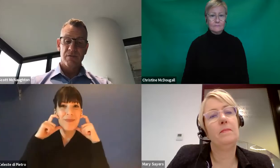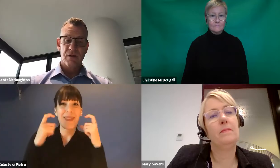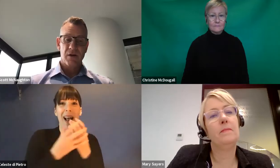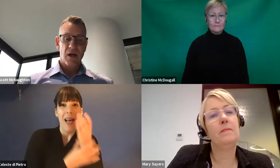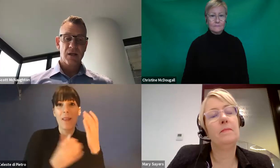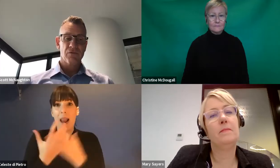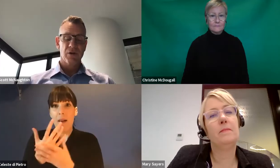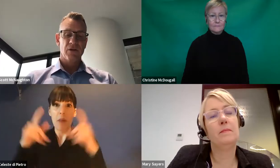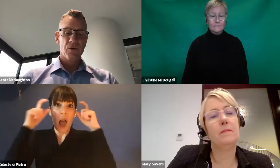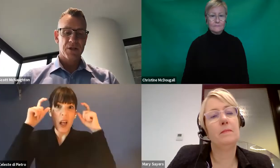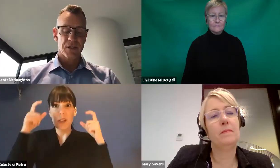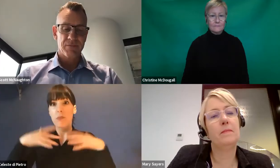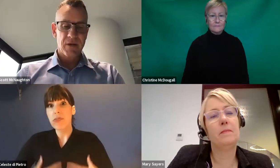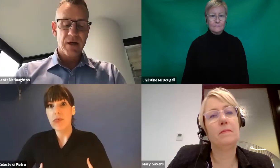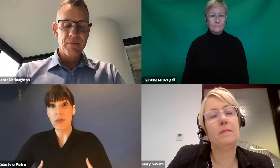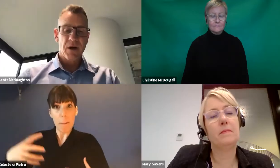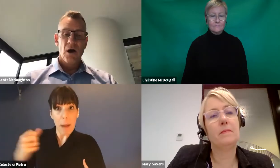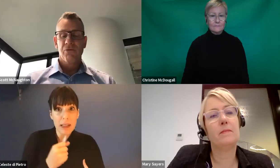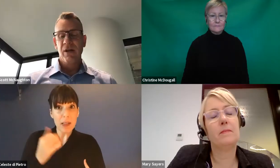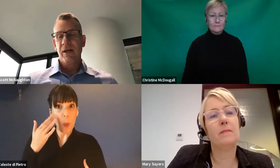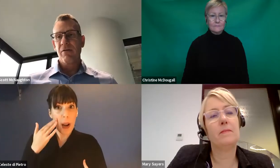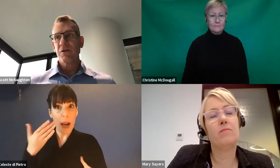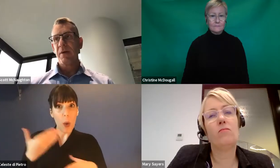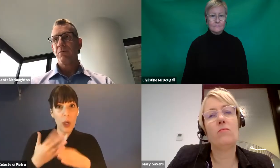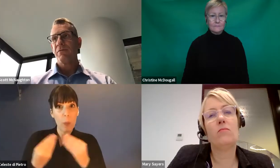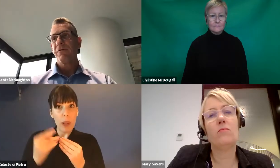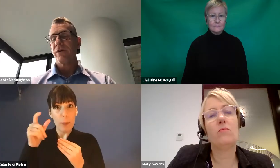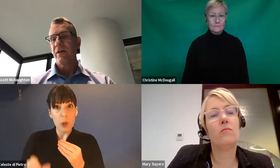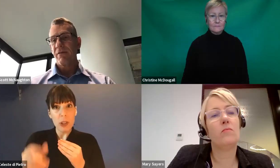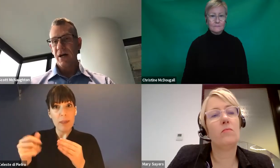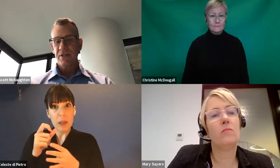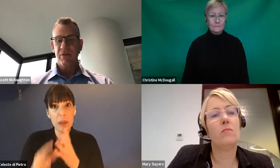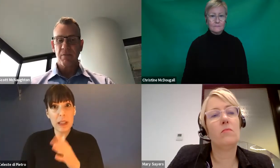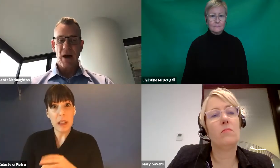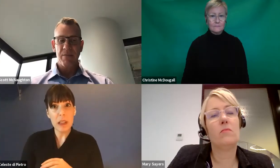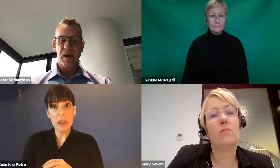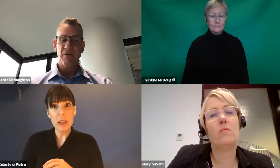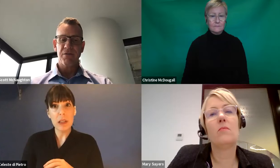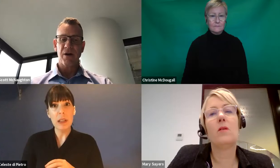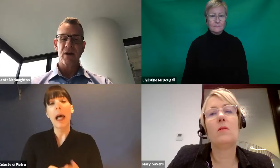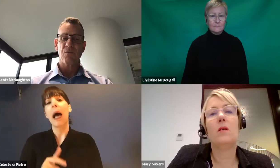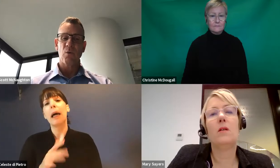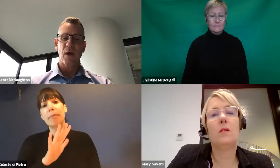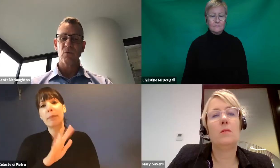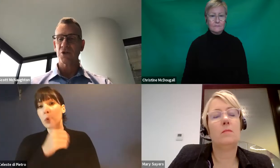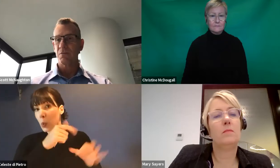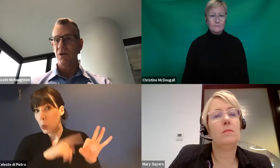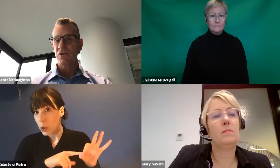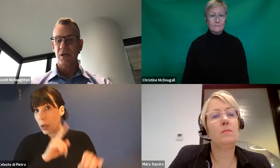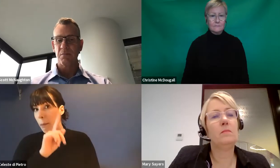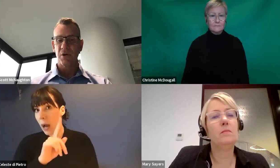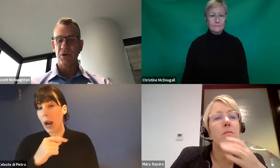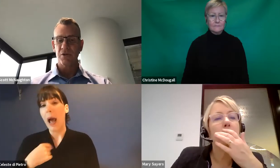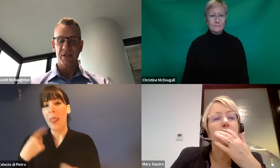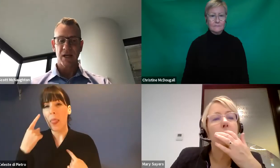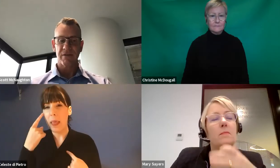It's a very, another really good question. Really encourage people to follow the advice of the Department of Health around when we should be